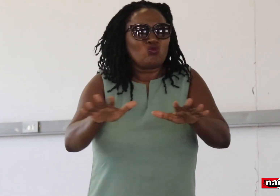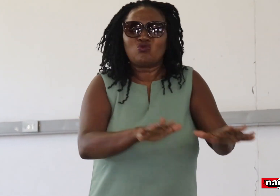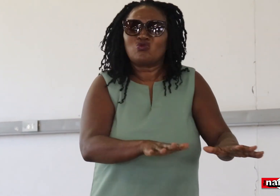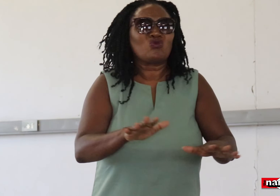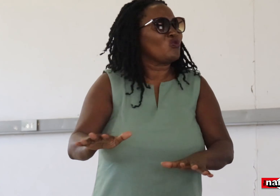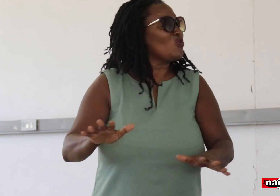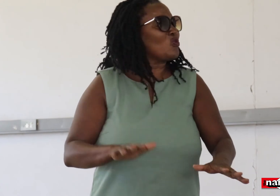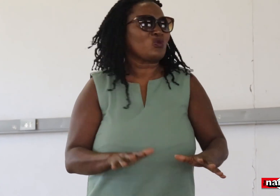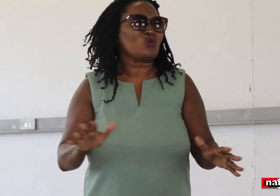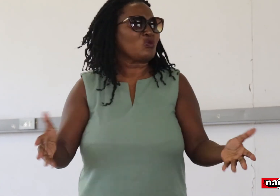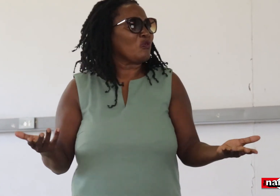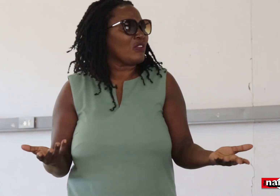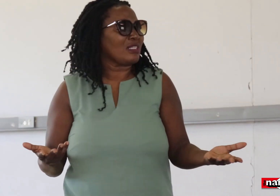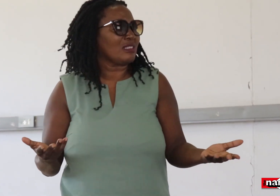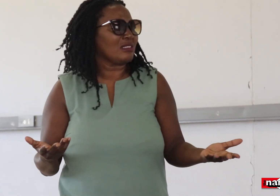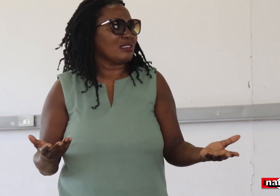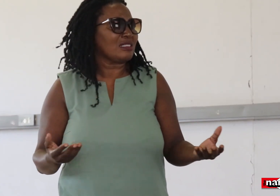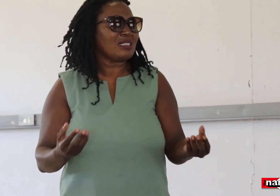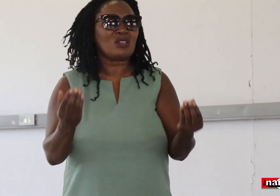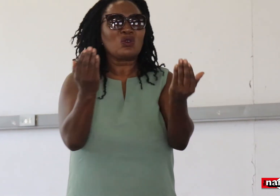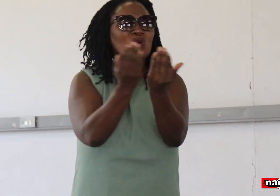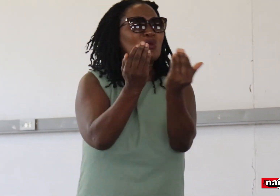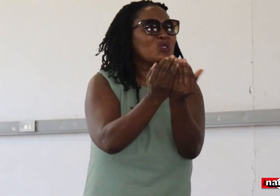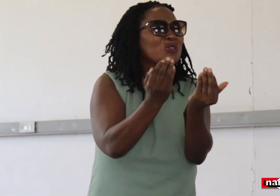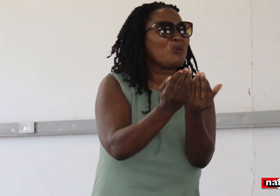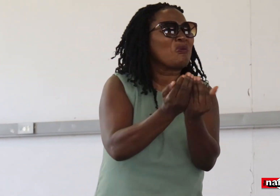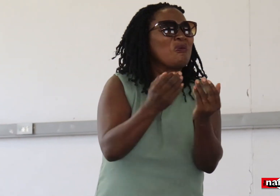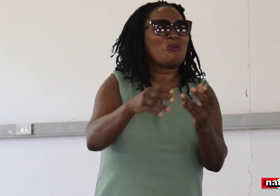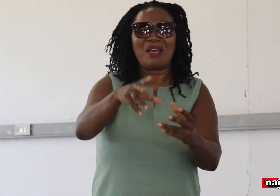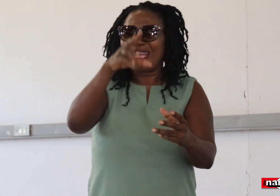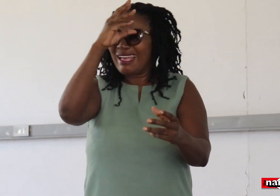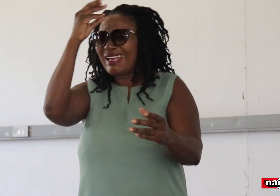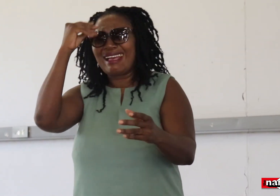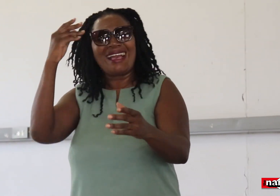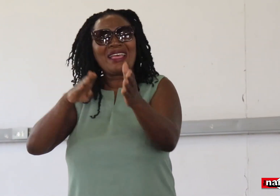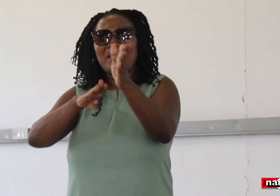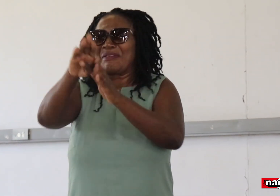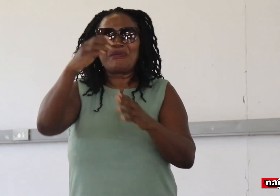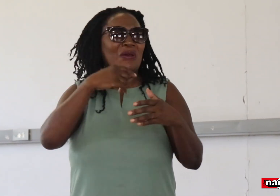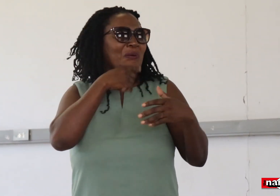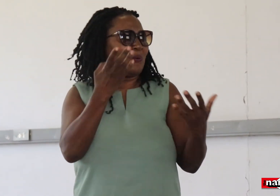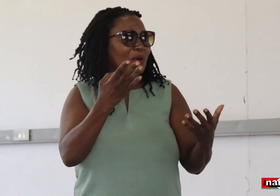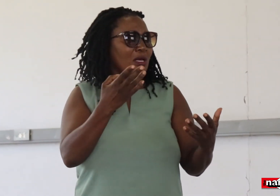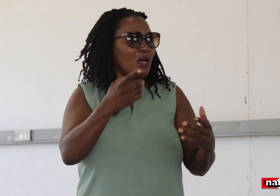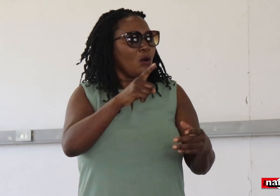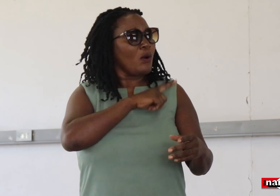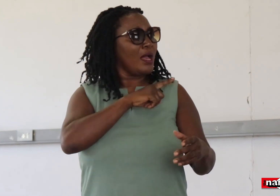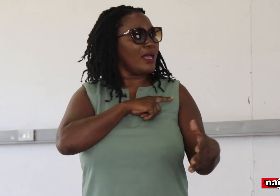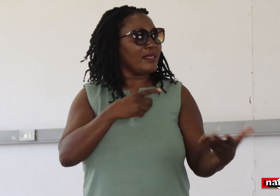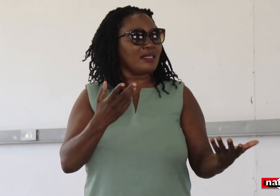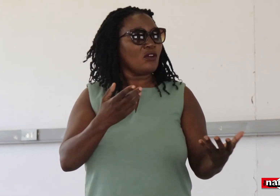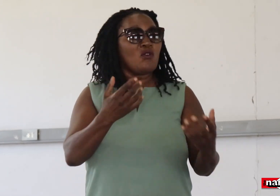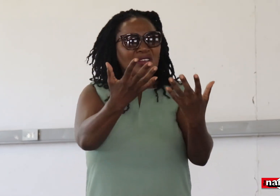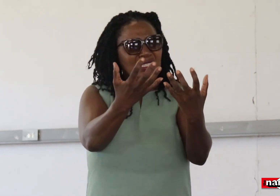We have people suffering there in the villages. Disabled people, they don't go to school. Why?